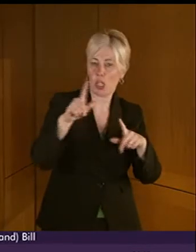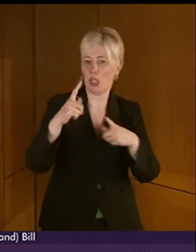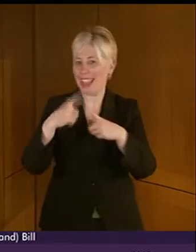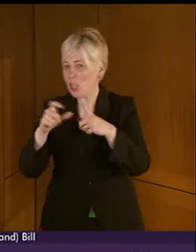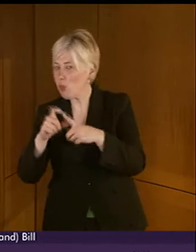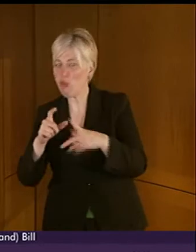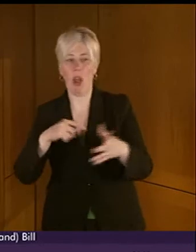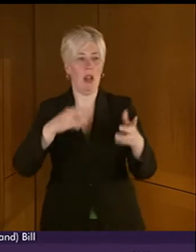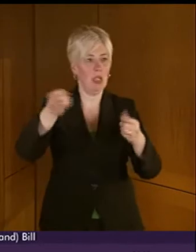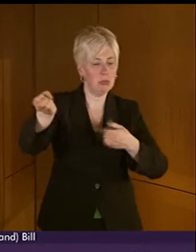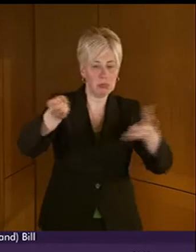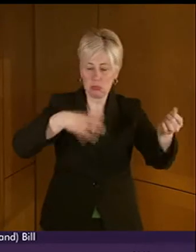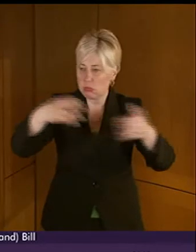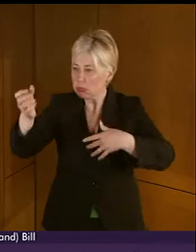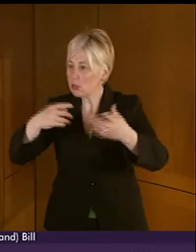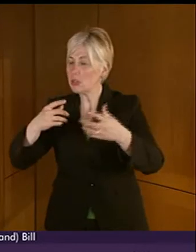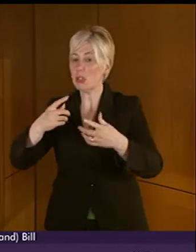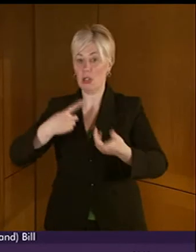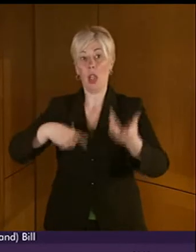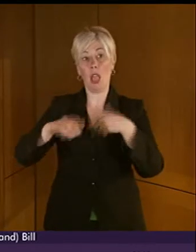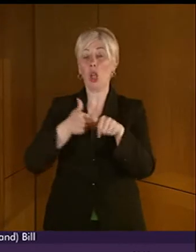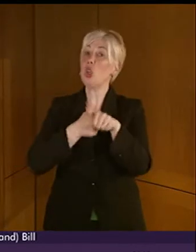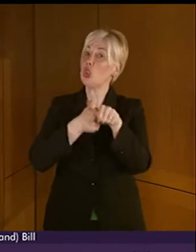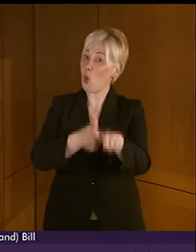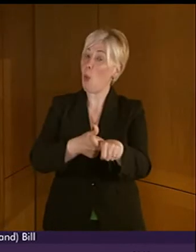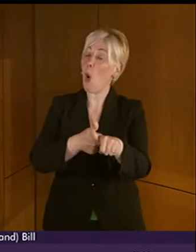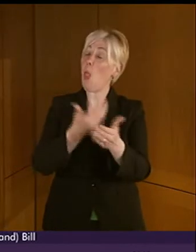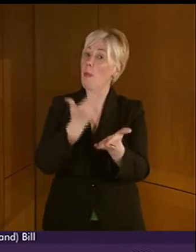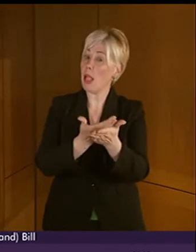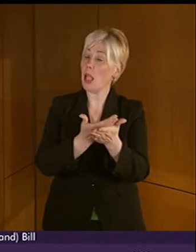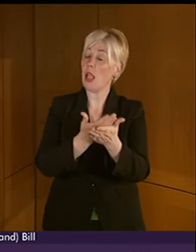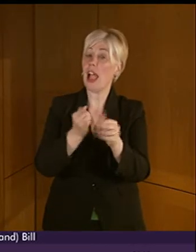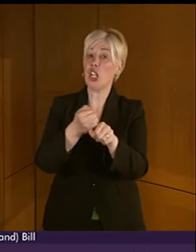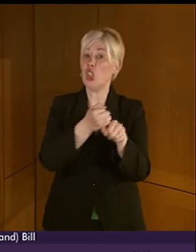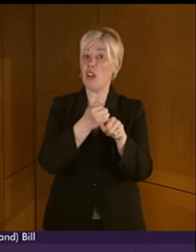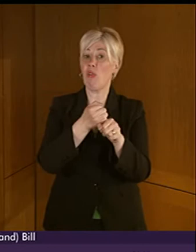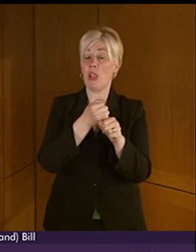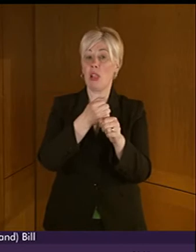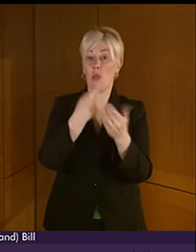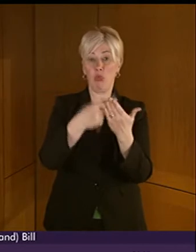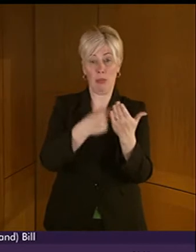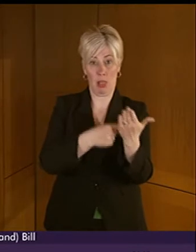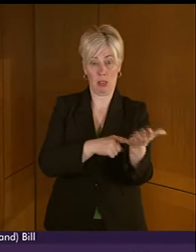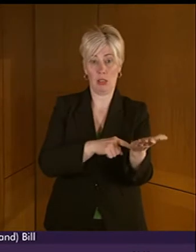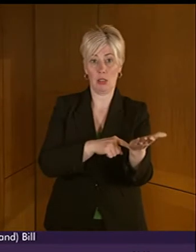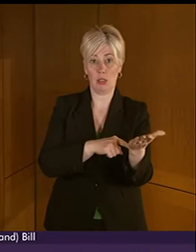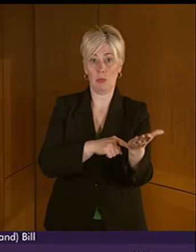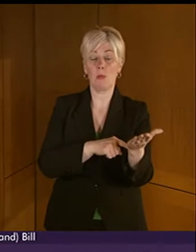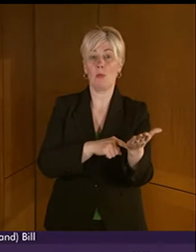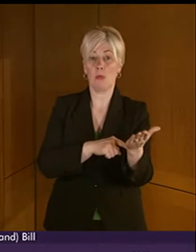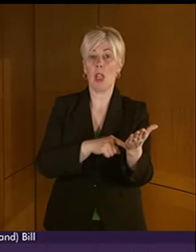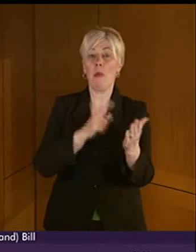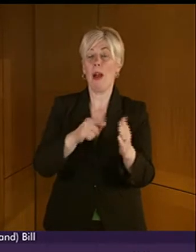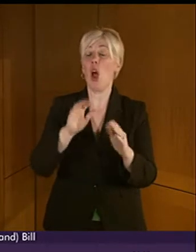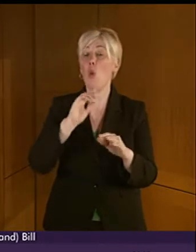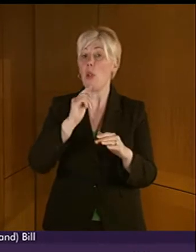While, of course, I and others support the bill and its general principles, its promotion is to be over the long